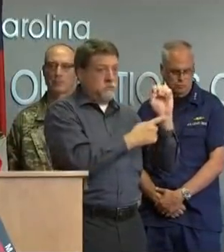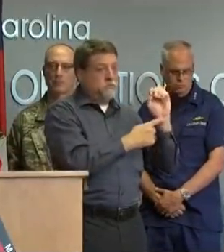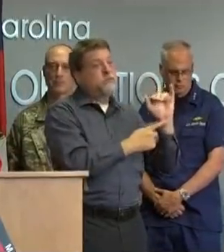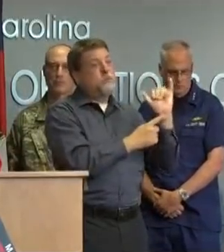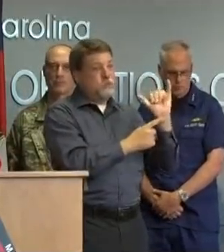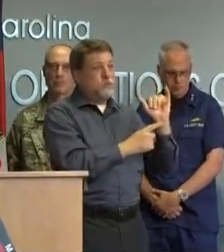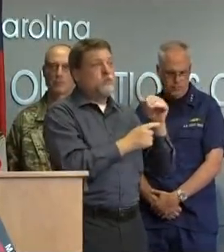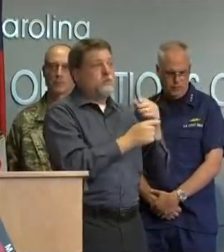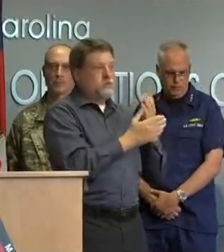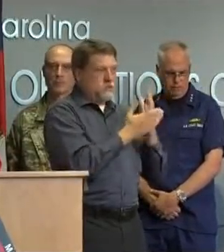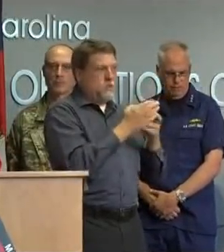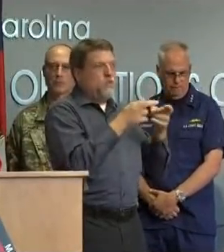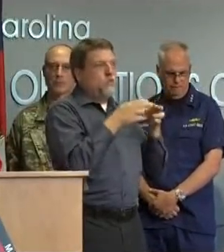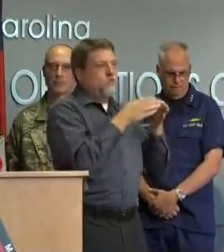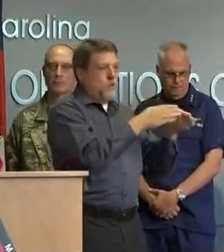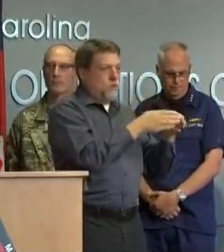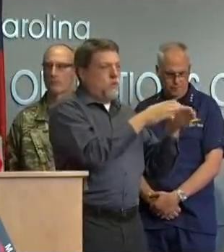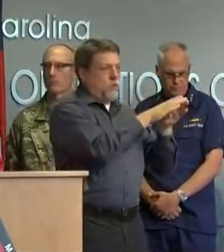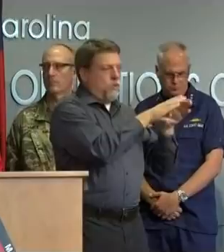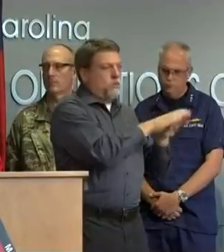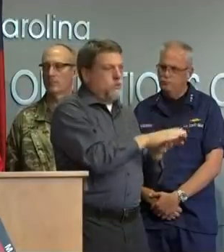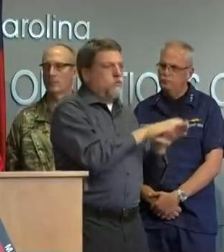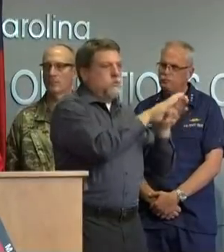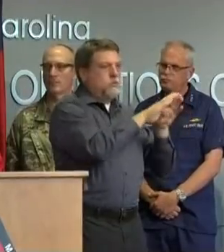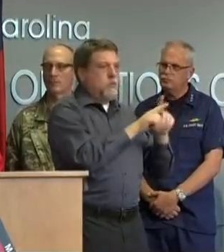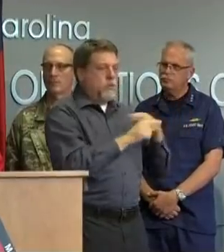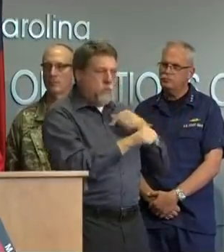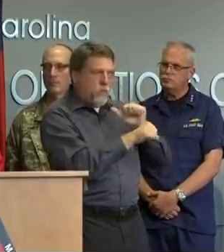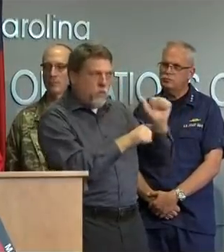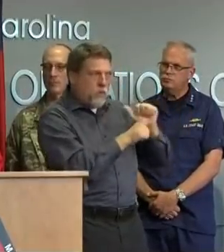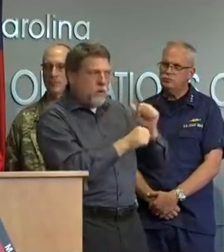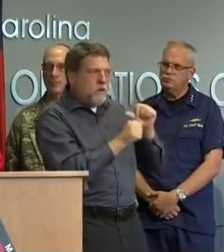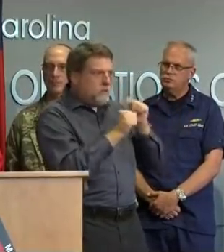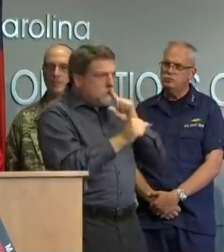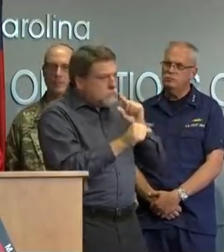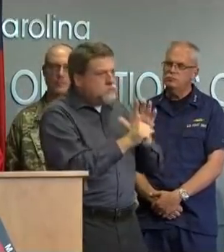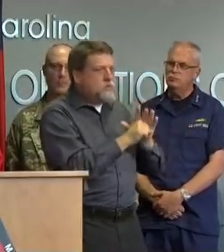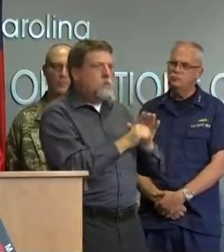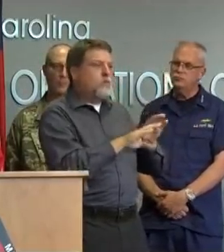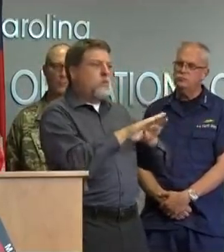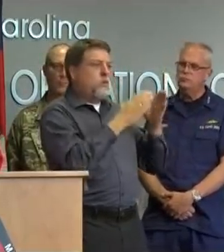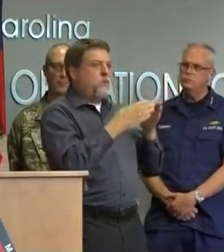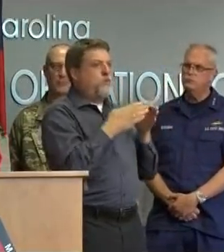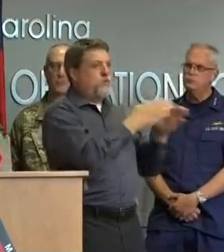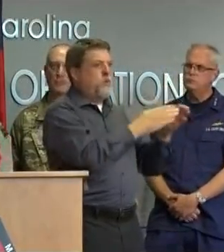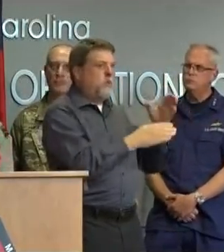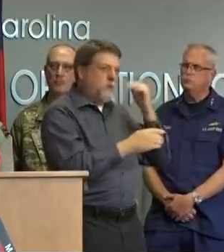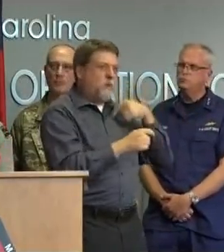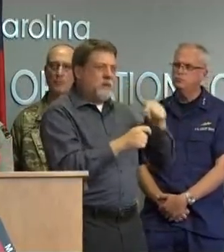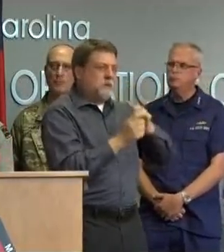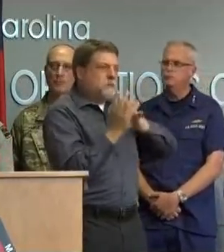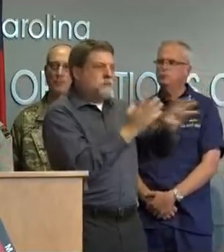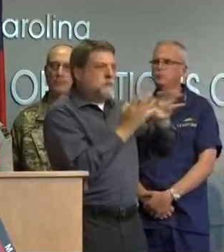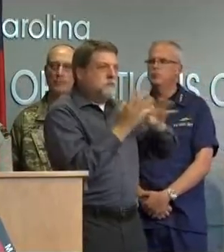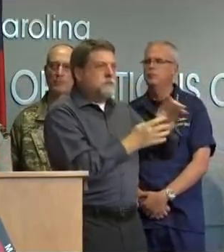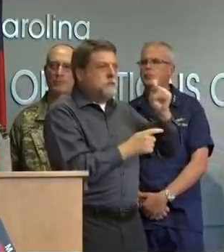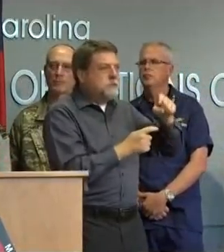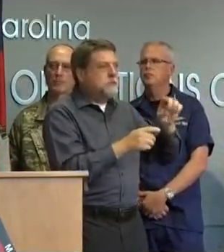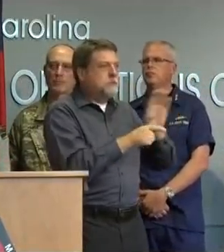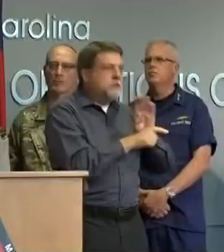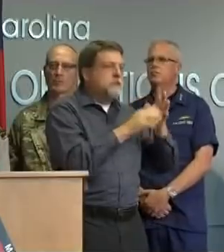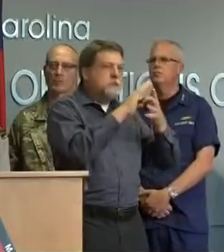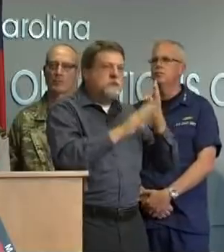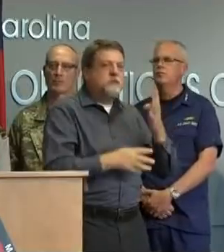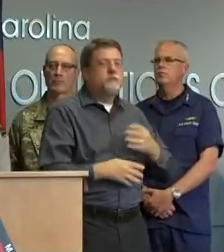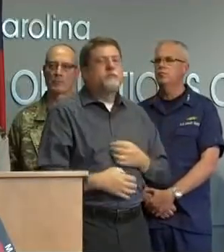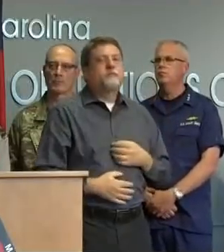open to support uh commerce in that region uh we ask all the motorists and citizens uh we as yesterday